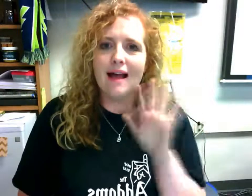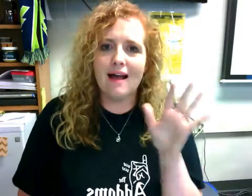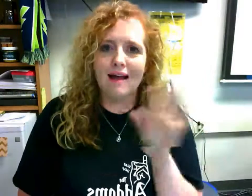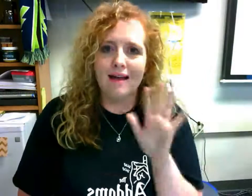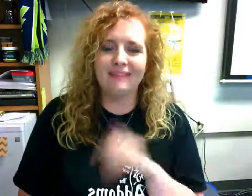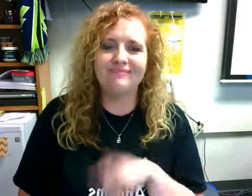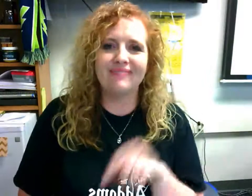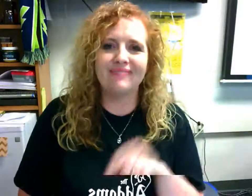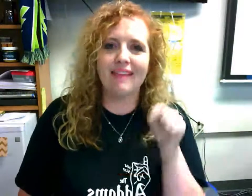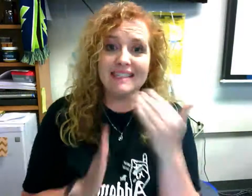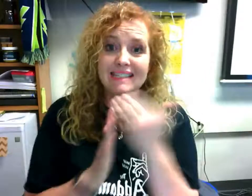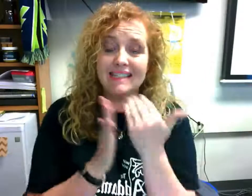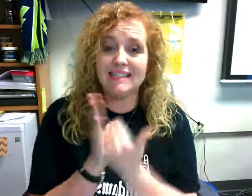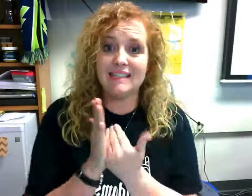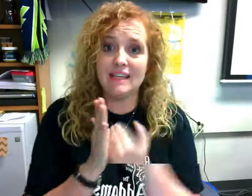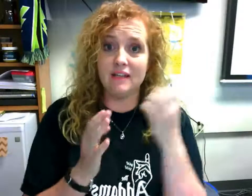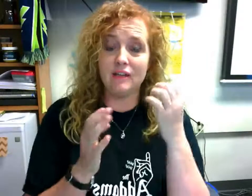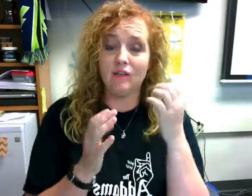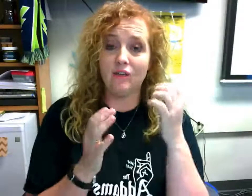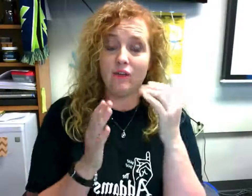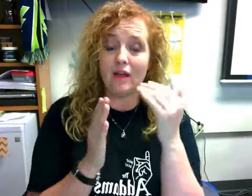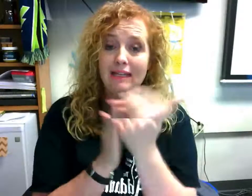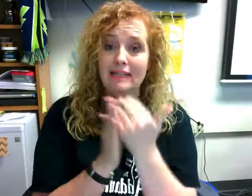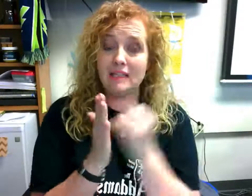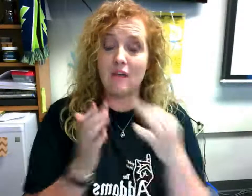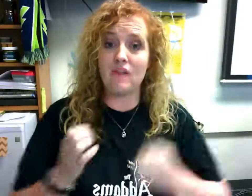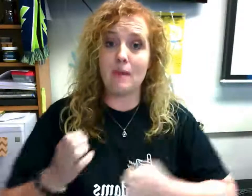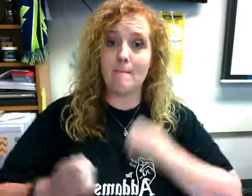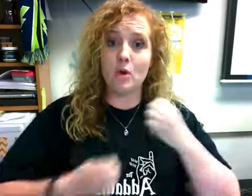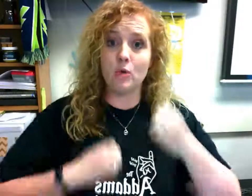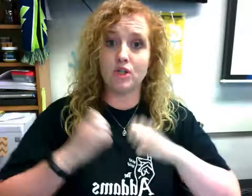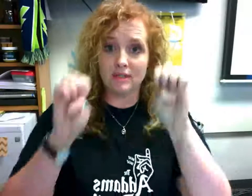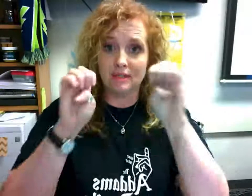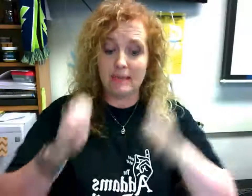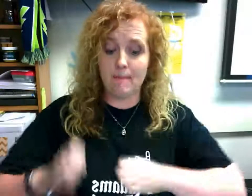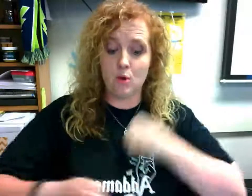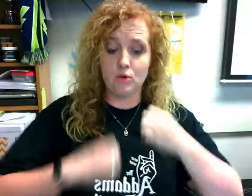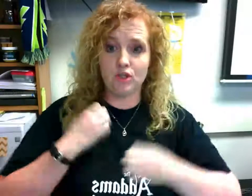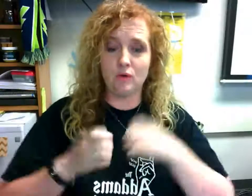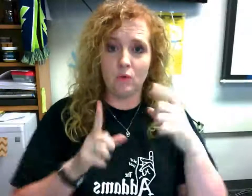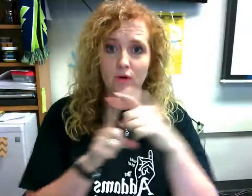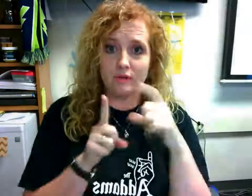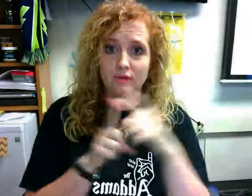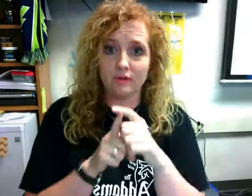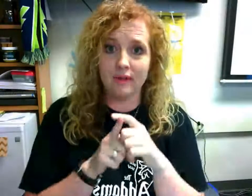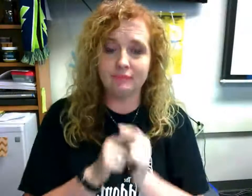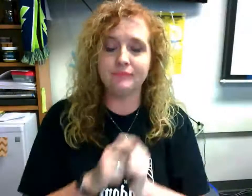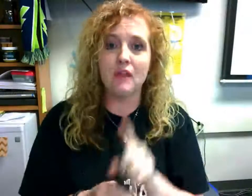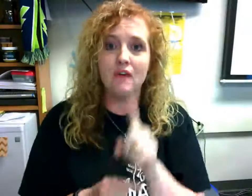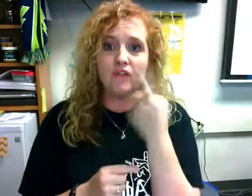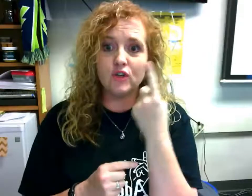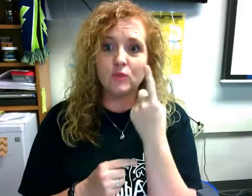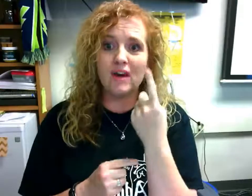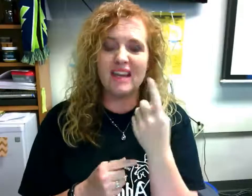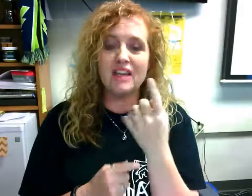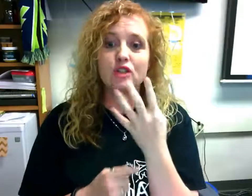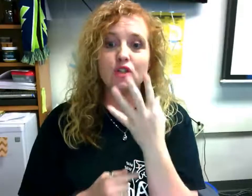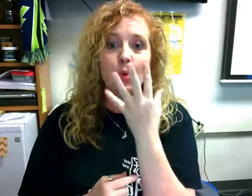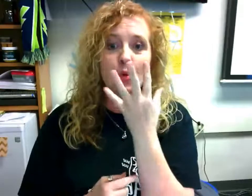hi this list is a list of emotions emotion words okay first one is